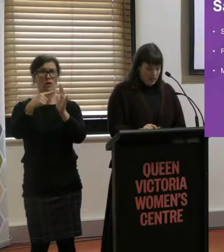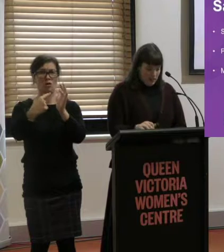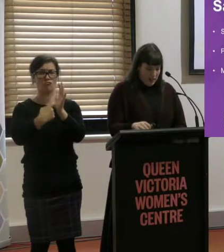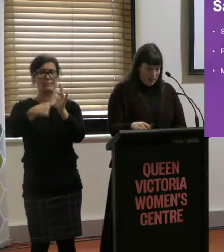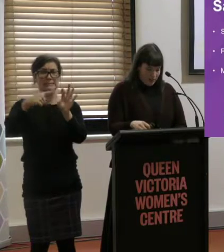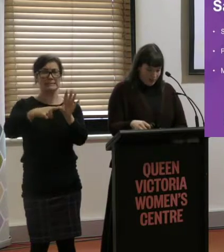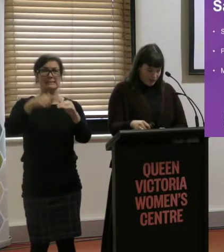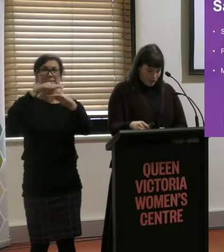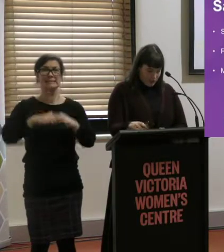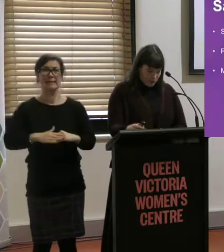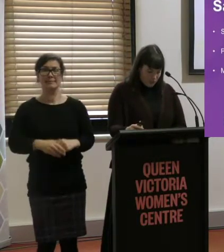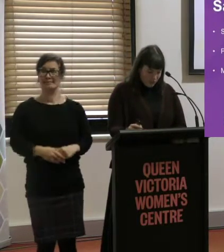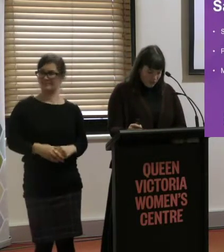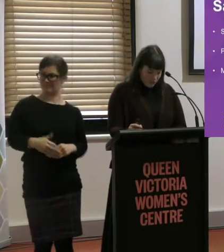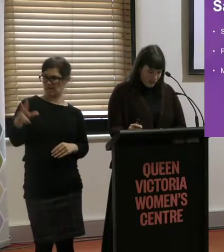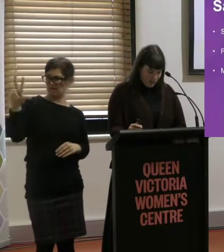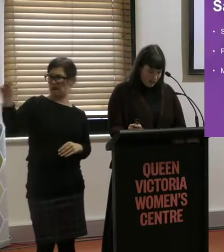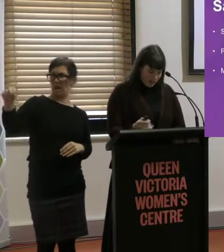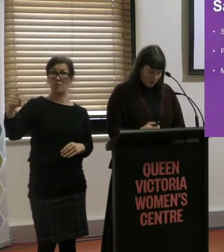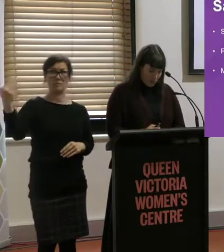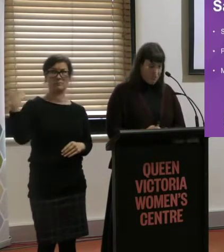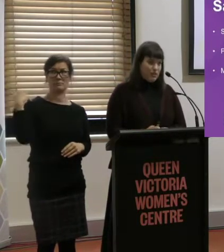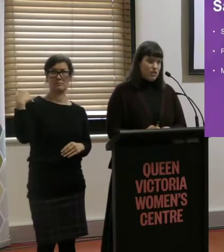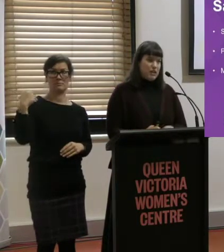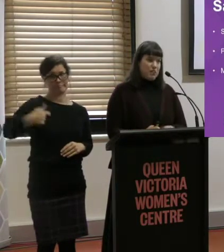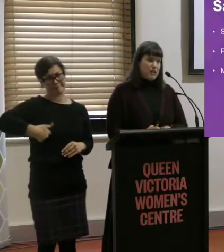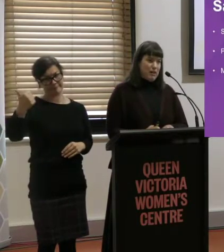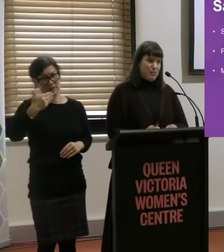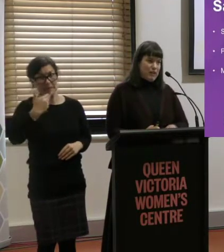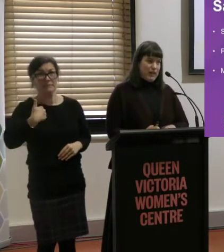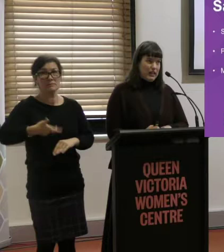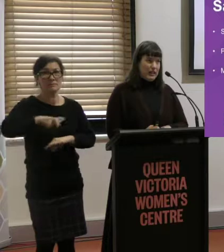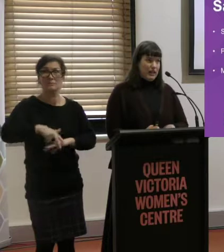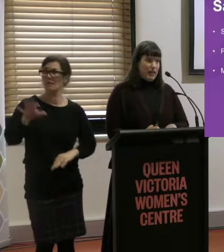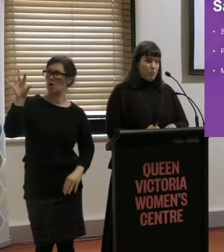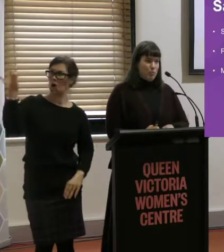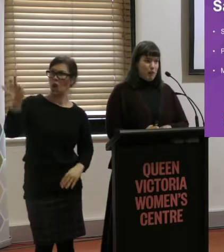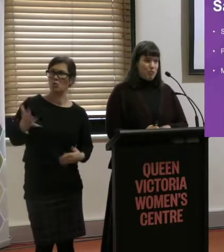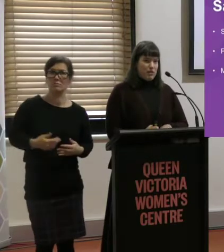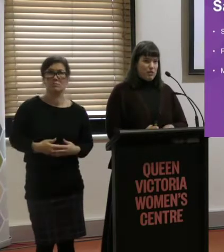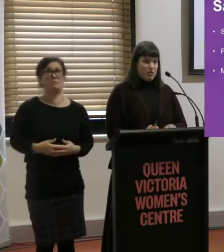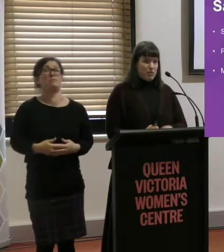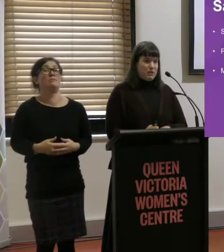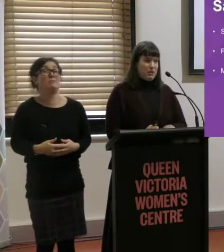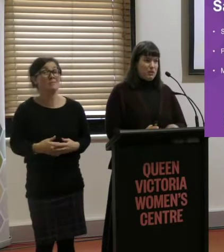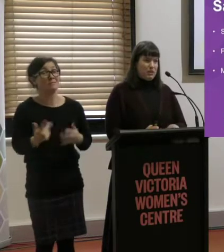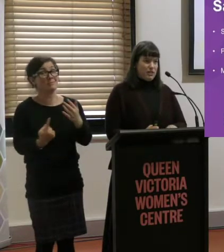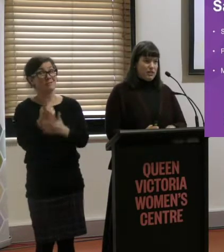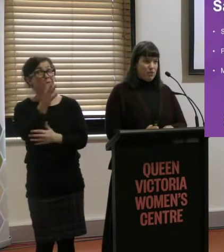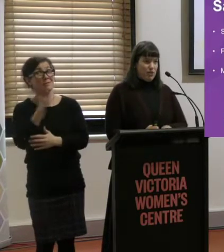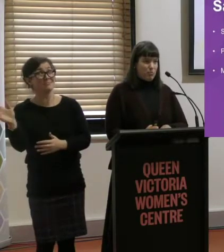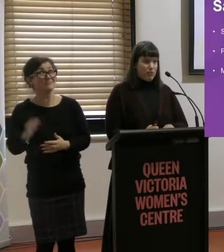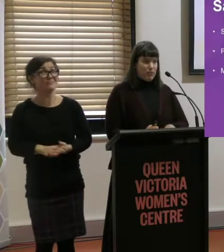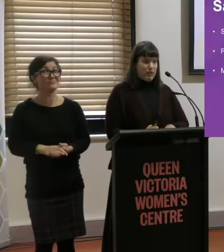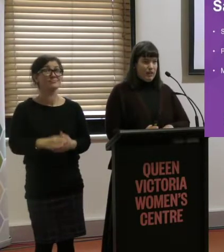across the board. And then the most specific issues I'll speak about a bit later, but I will mention that particularly buses